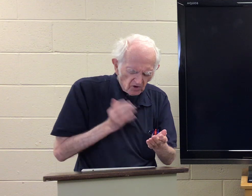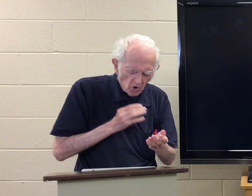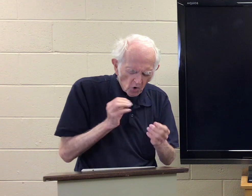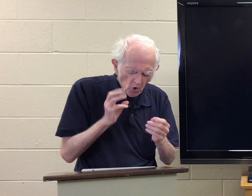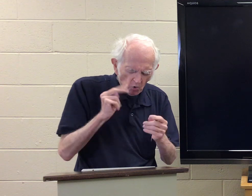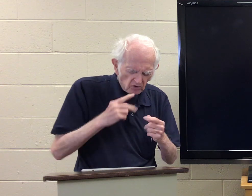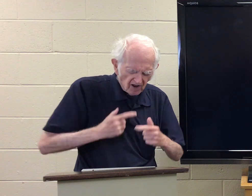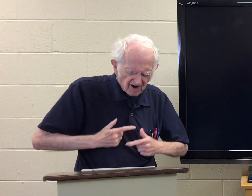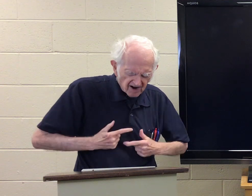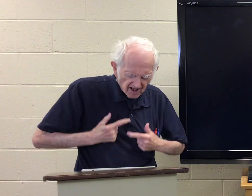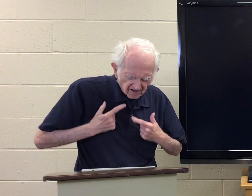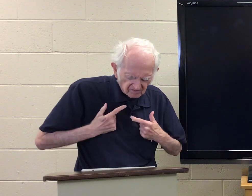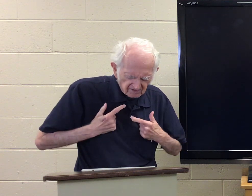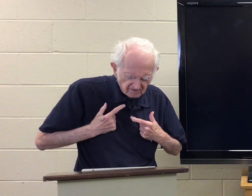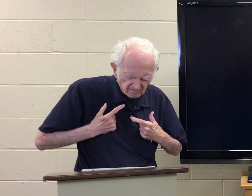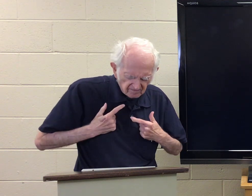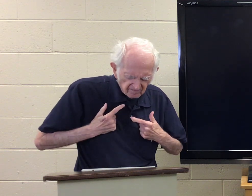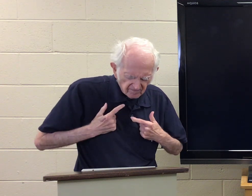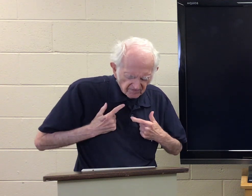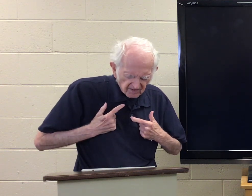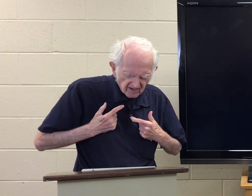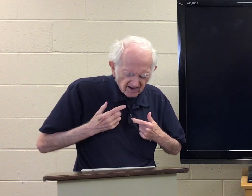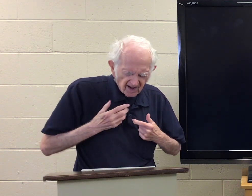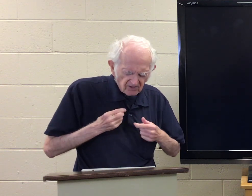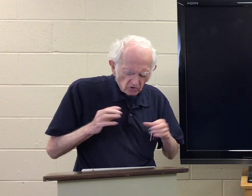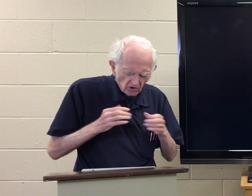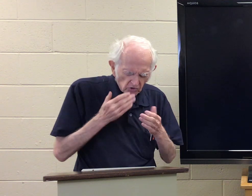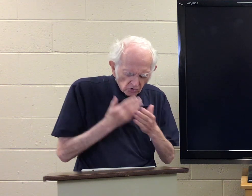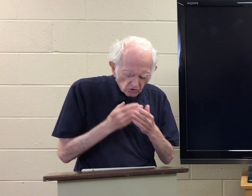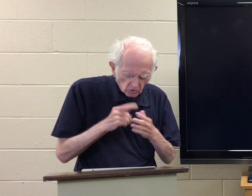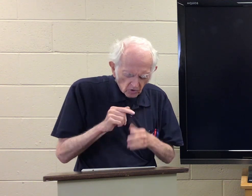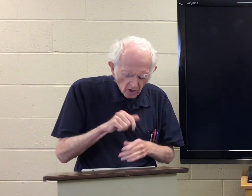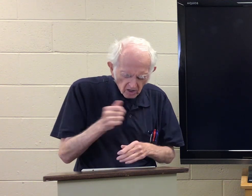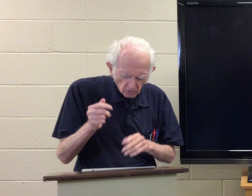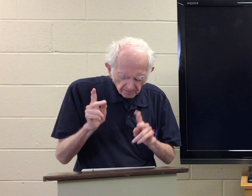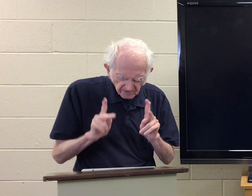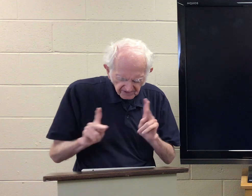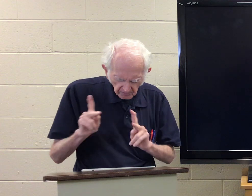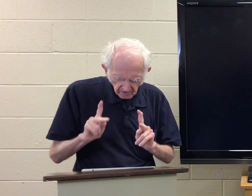like our own lives and doing good to other people